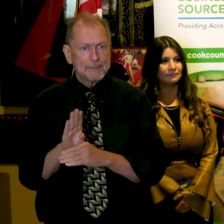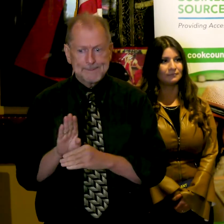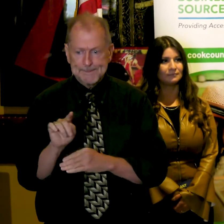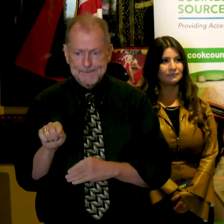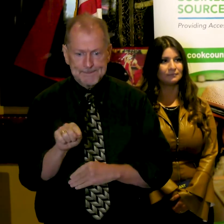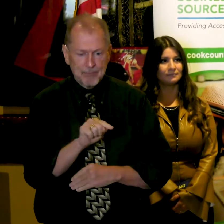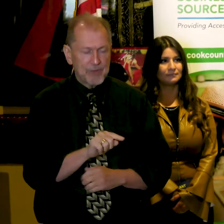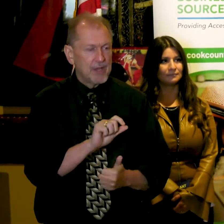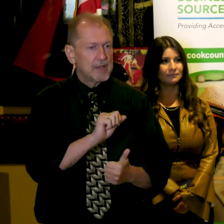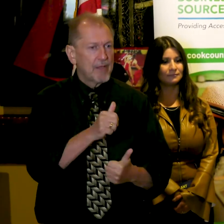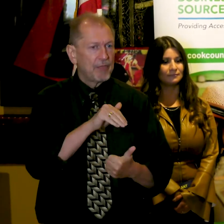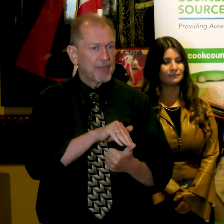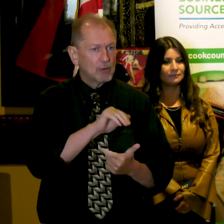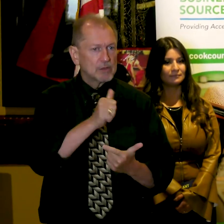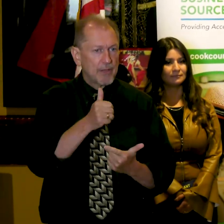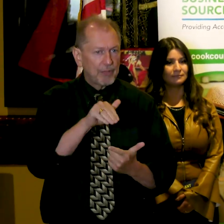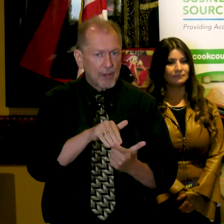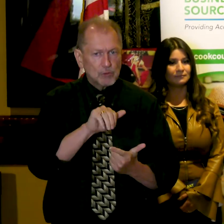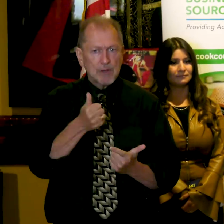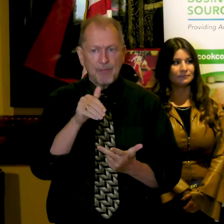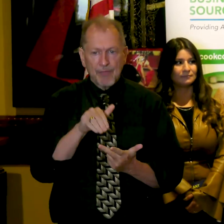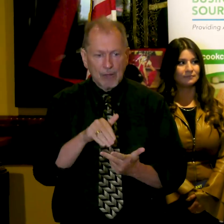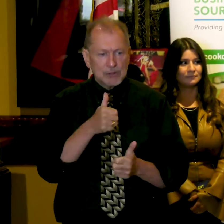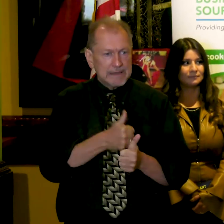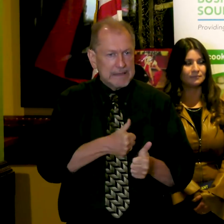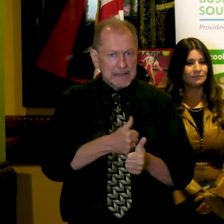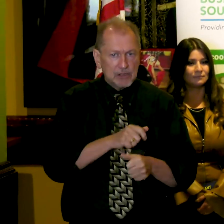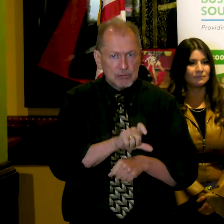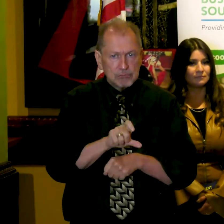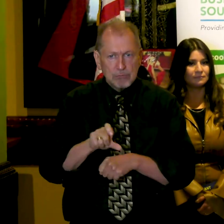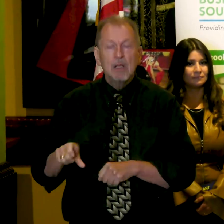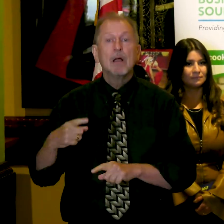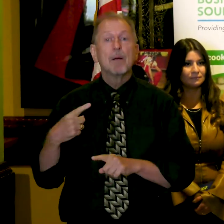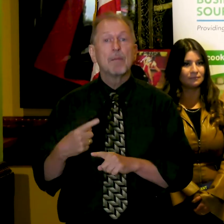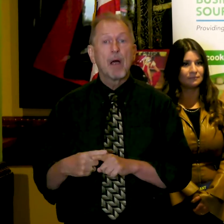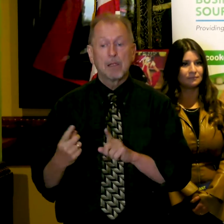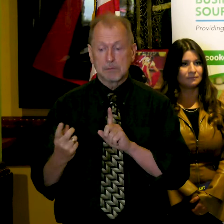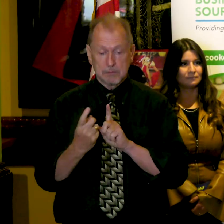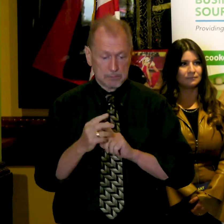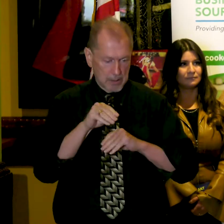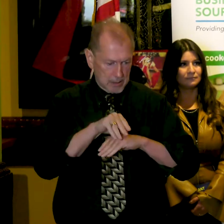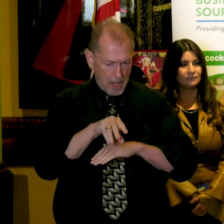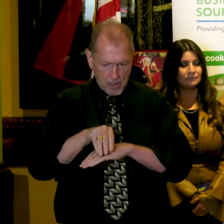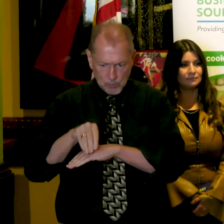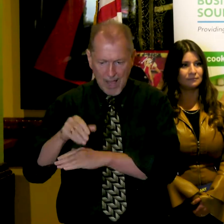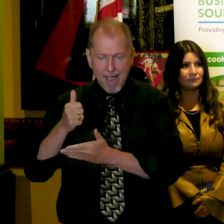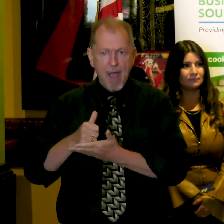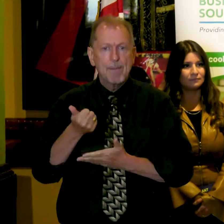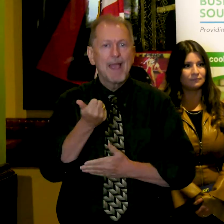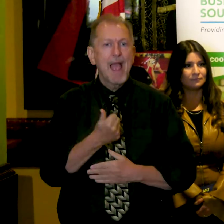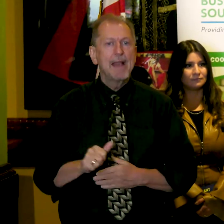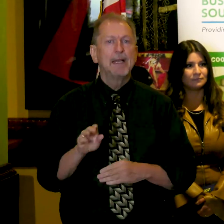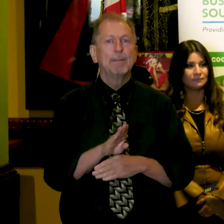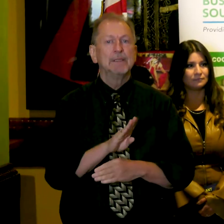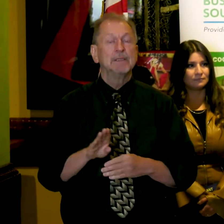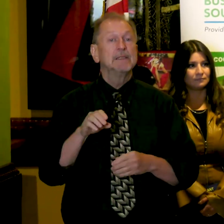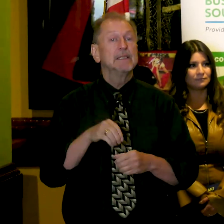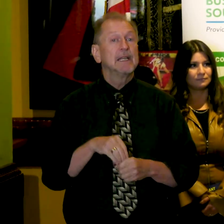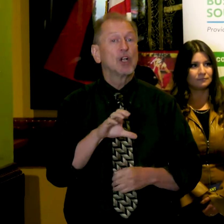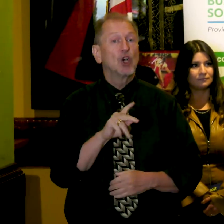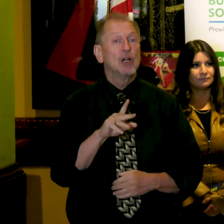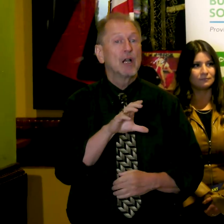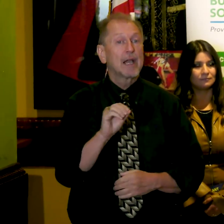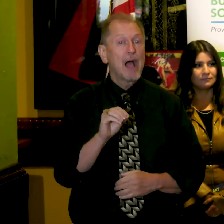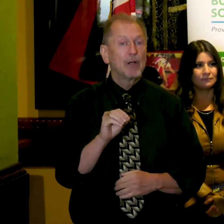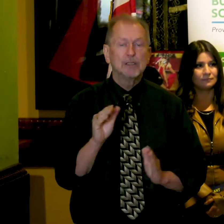$10,000 and valuable one-on-one business advising to any business located in Cook County that has fewer